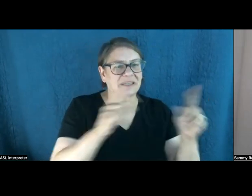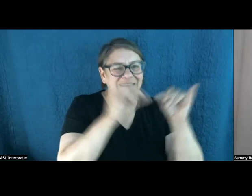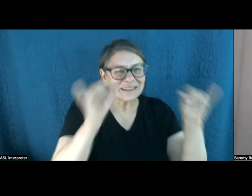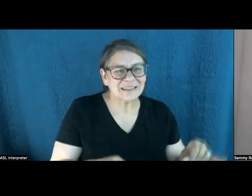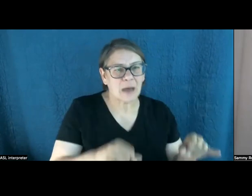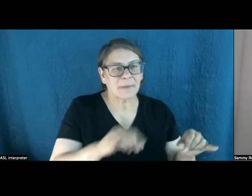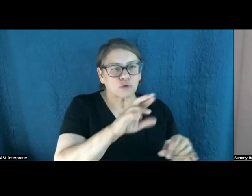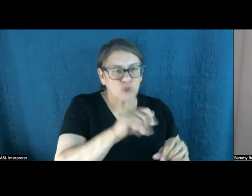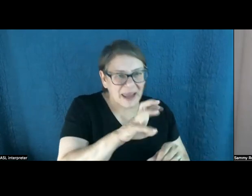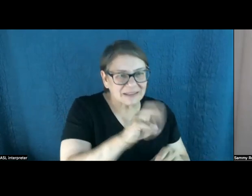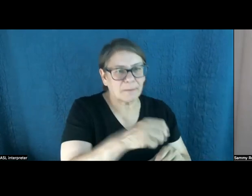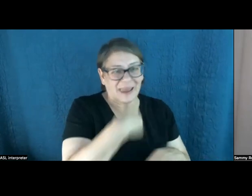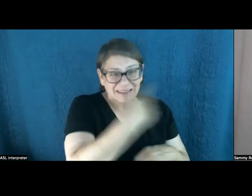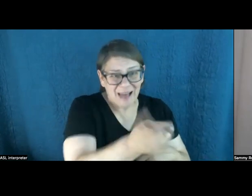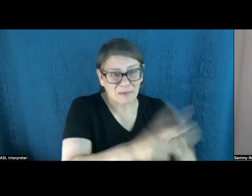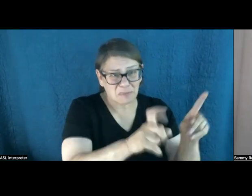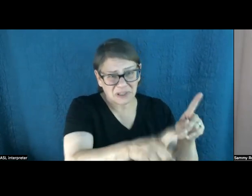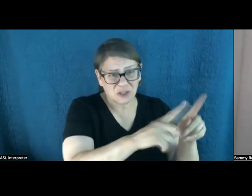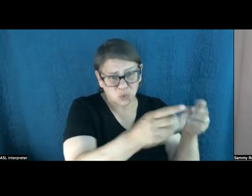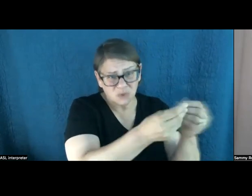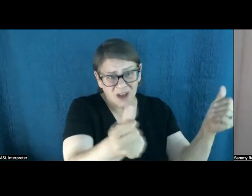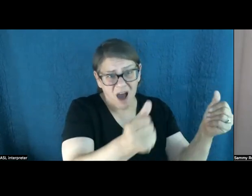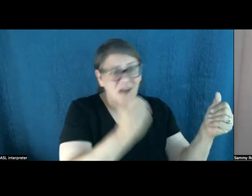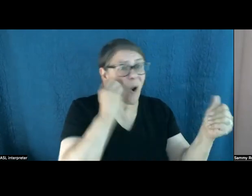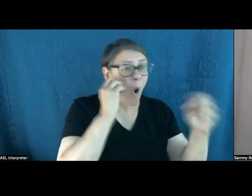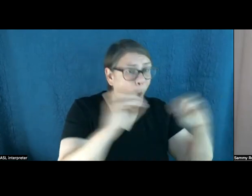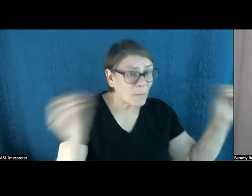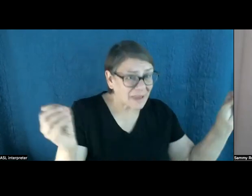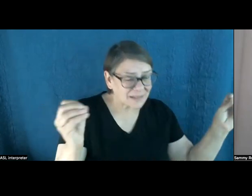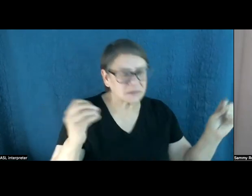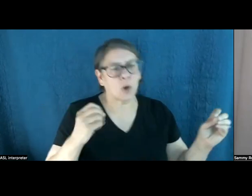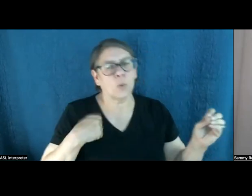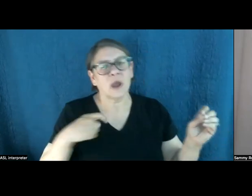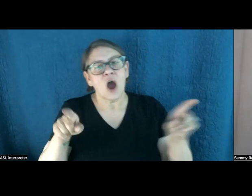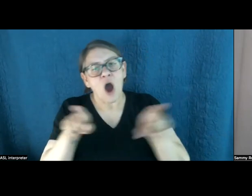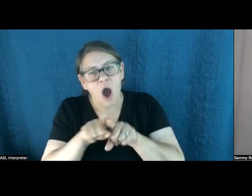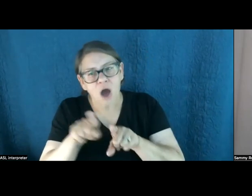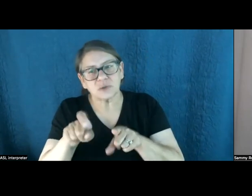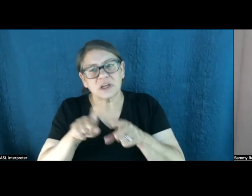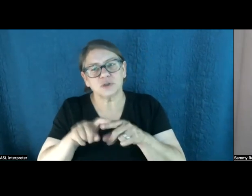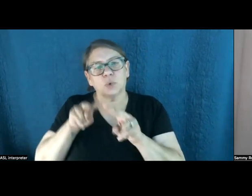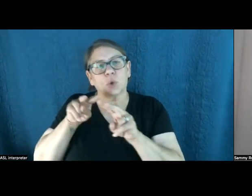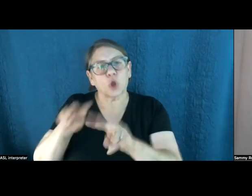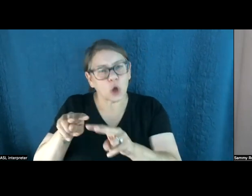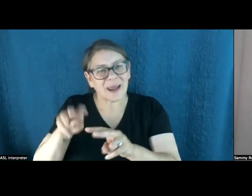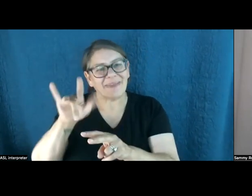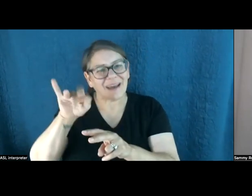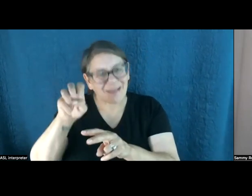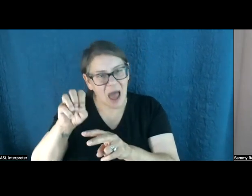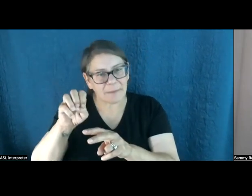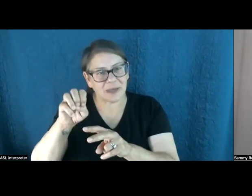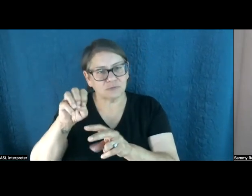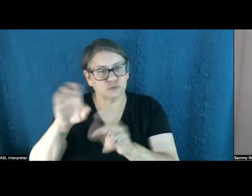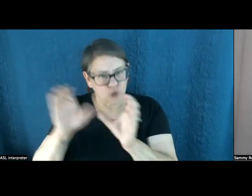politicians to tackle homelessness, we need to get comfortable decrying the horrors of the climate crisis and demanding solutions, close quote.